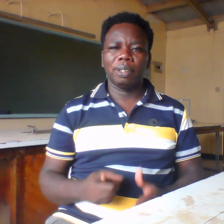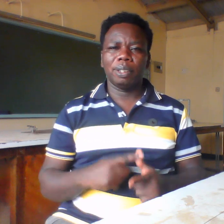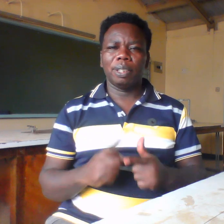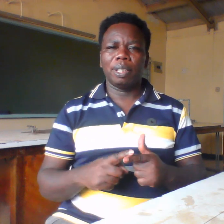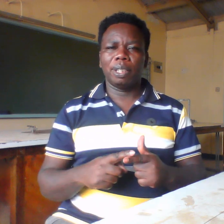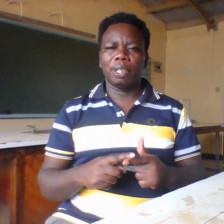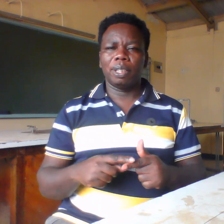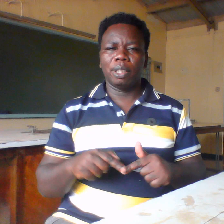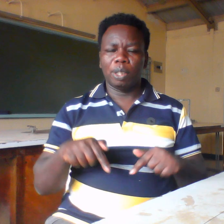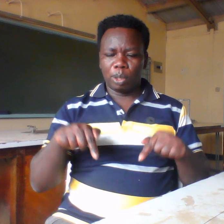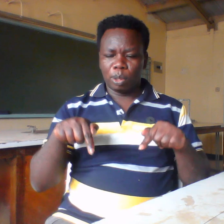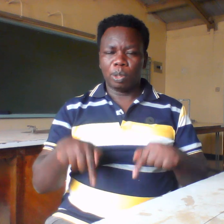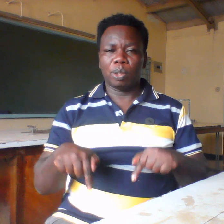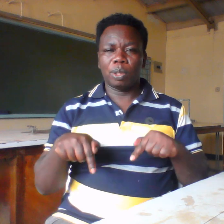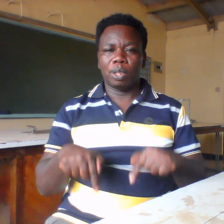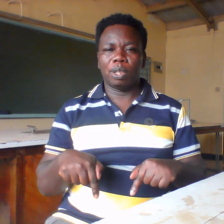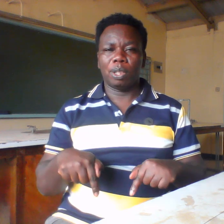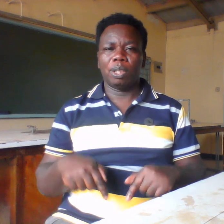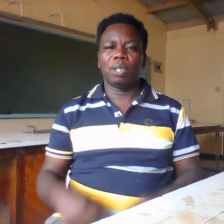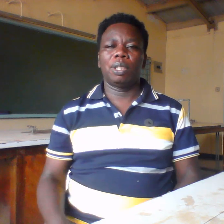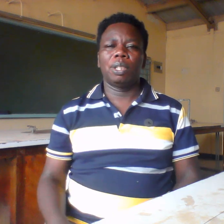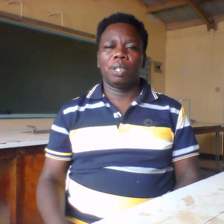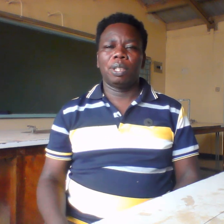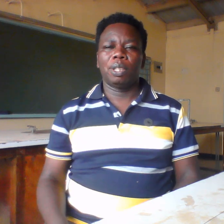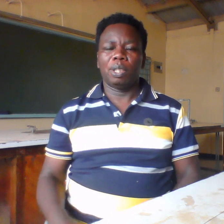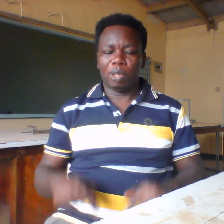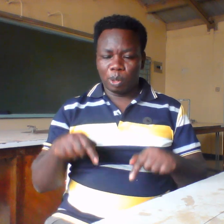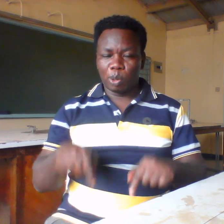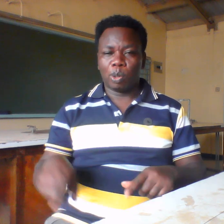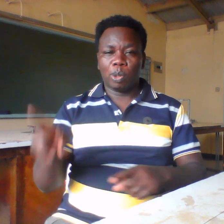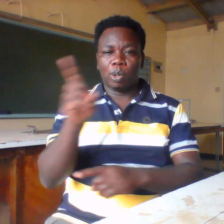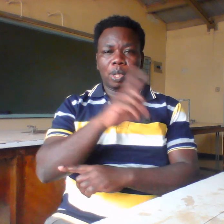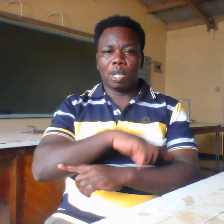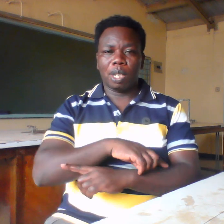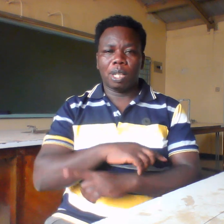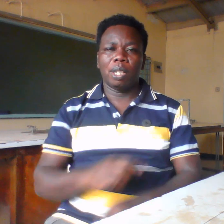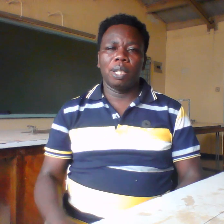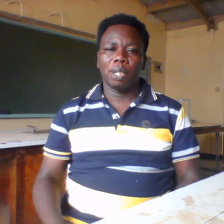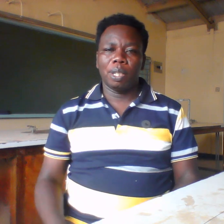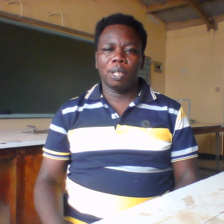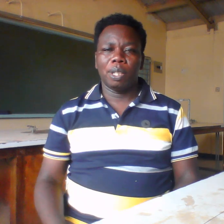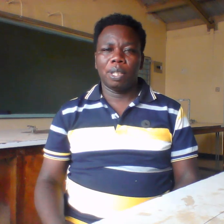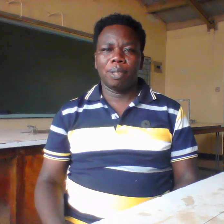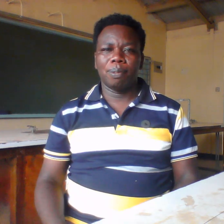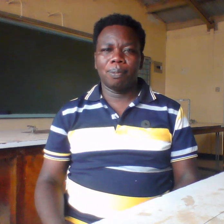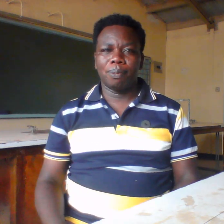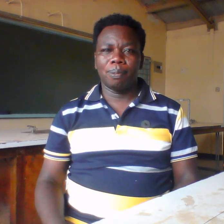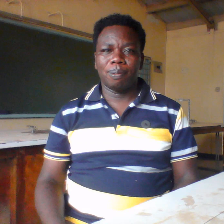and